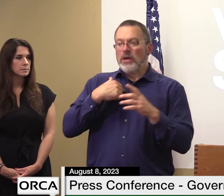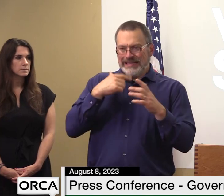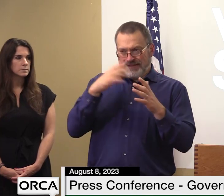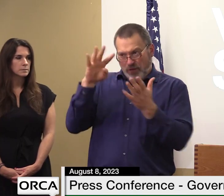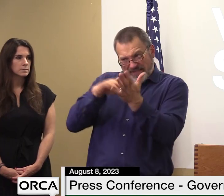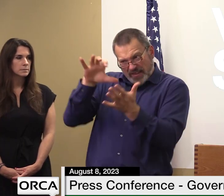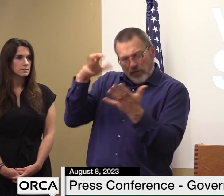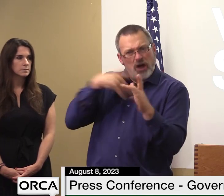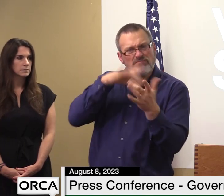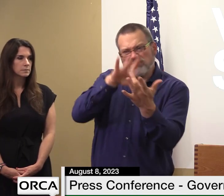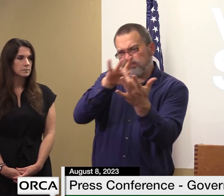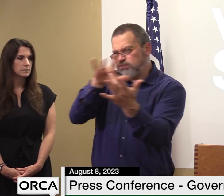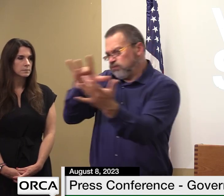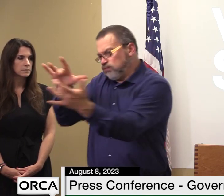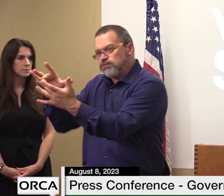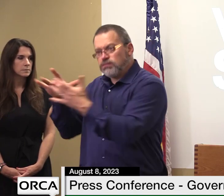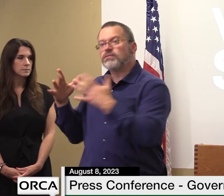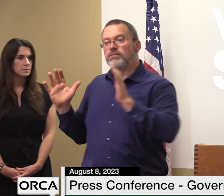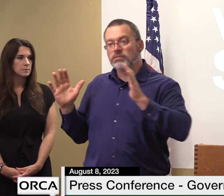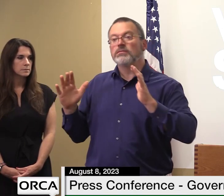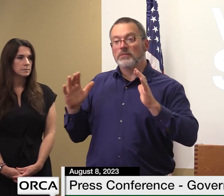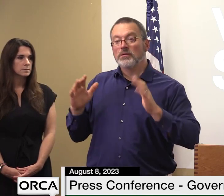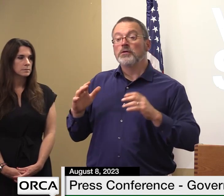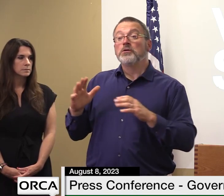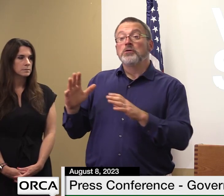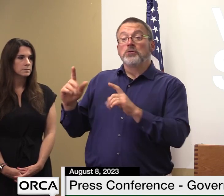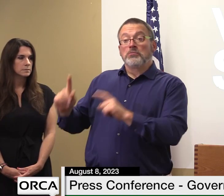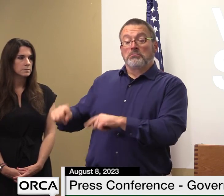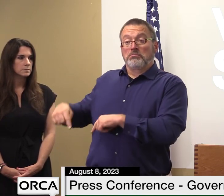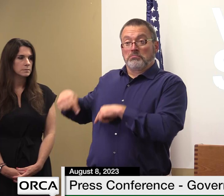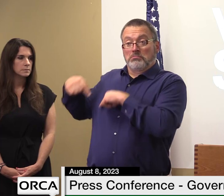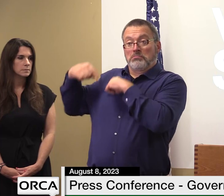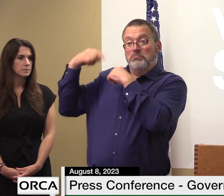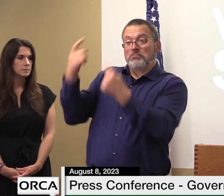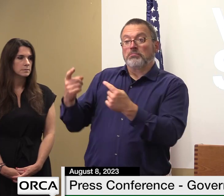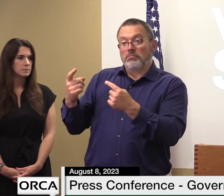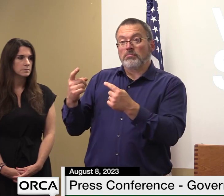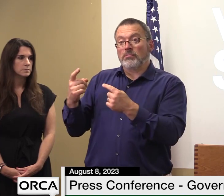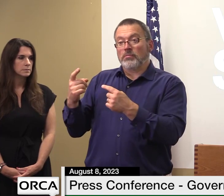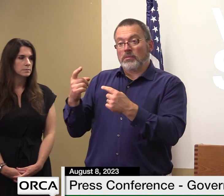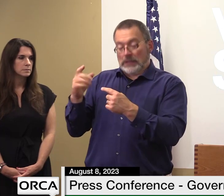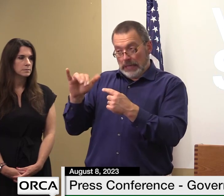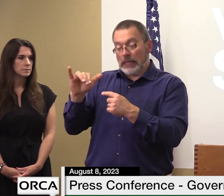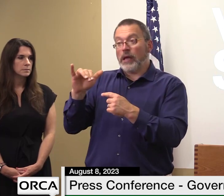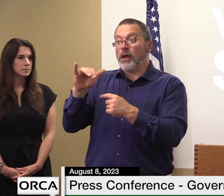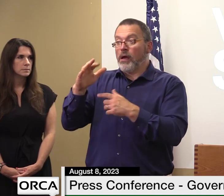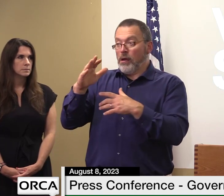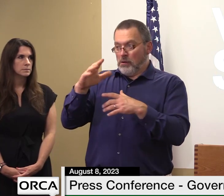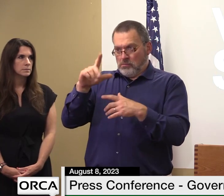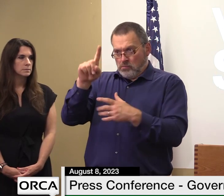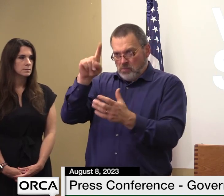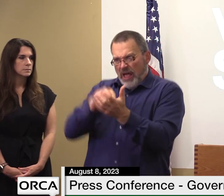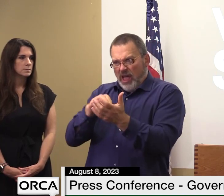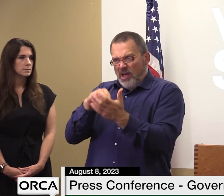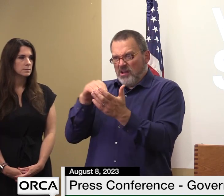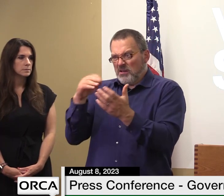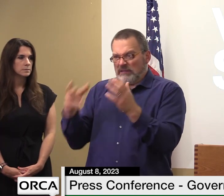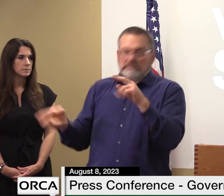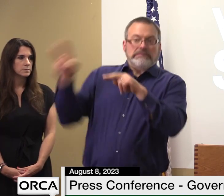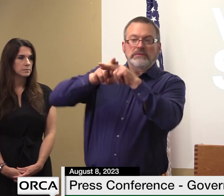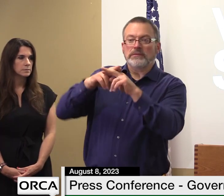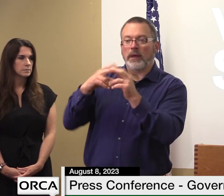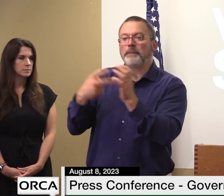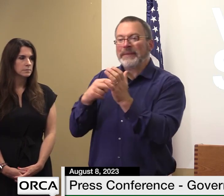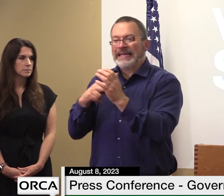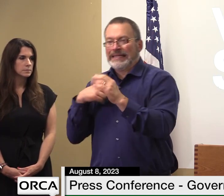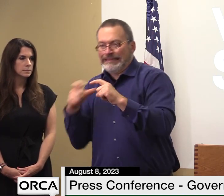applicants resulting close to an additional 1 million dollars in funding as we update their status